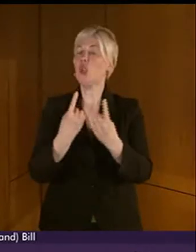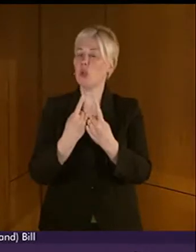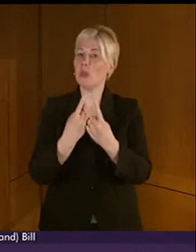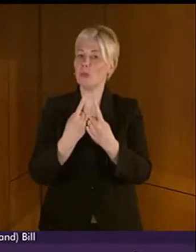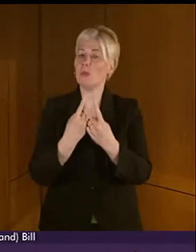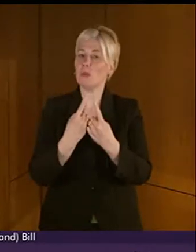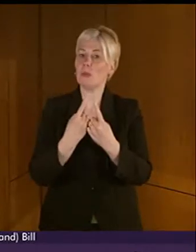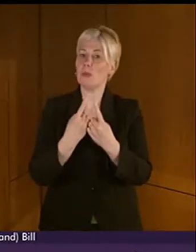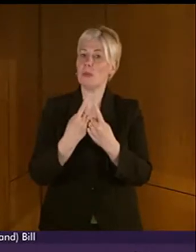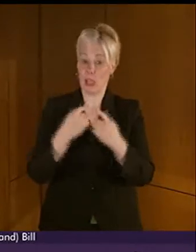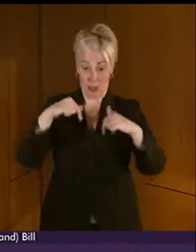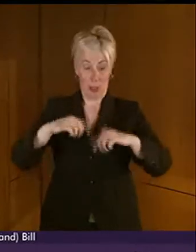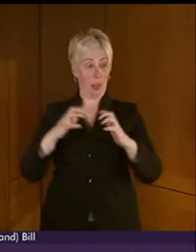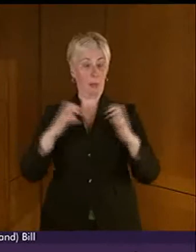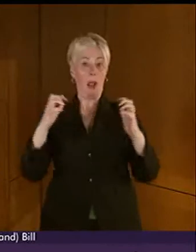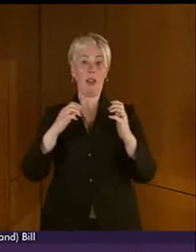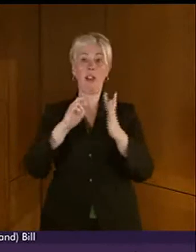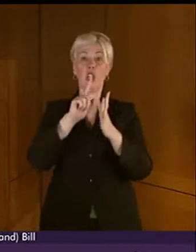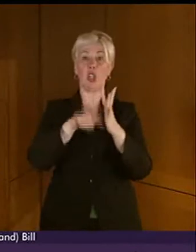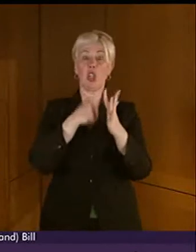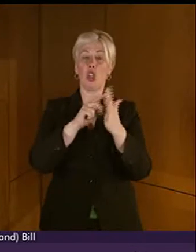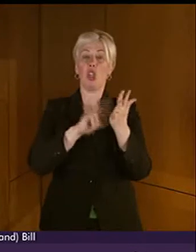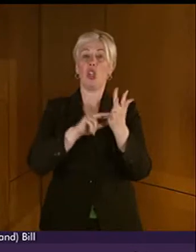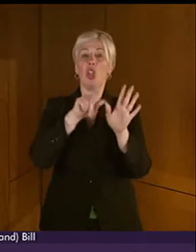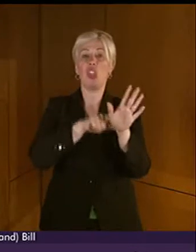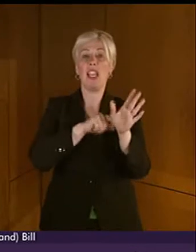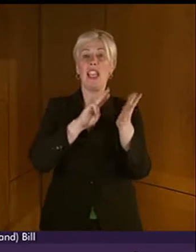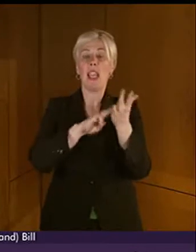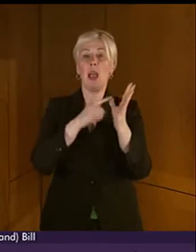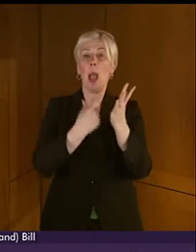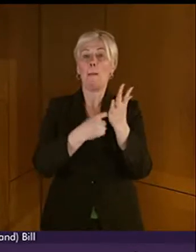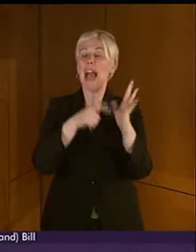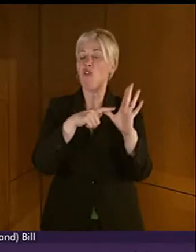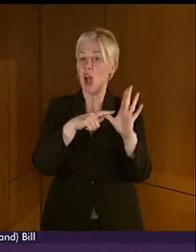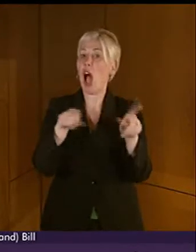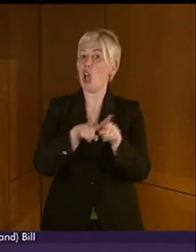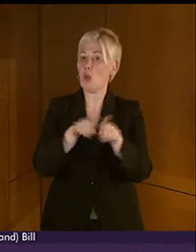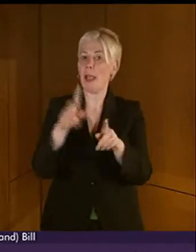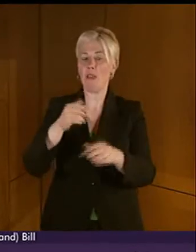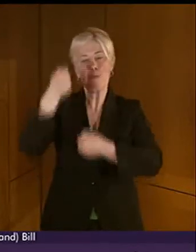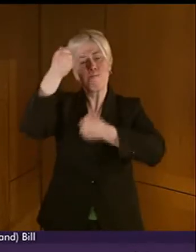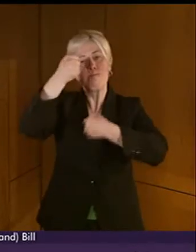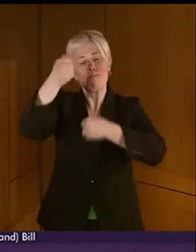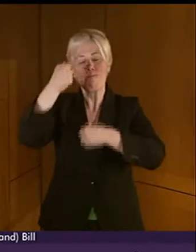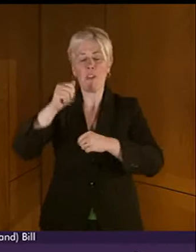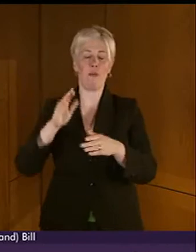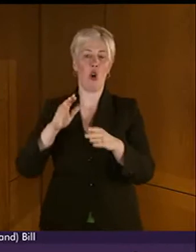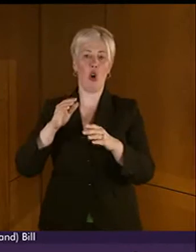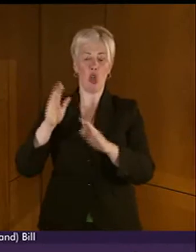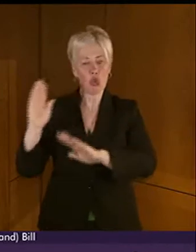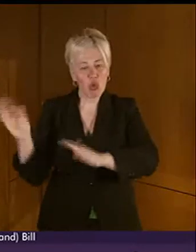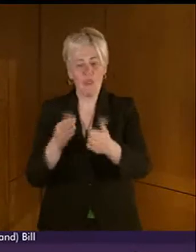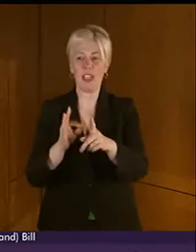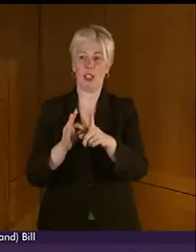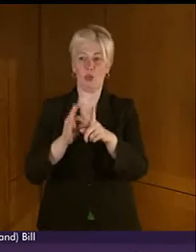And indeed in this Parliament, Jenny Mara, to be fair, has also been a champion for improving services, training and understanding